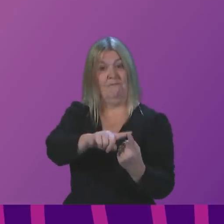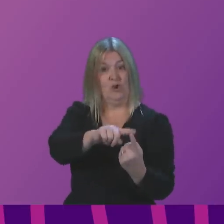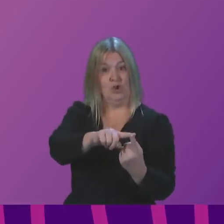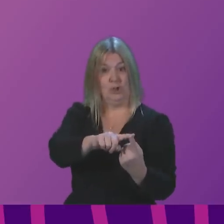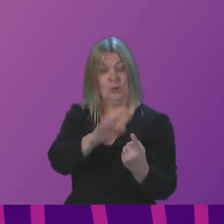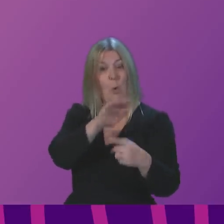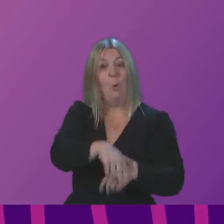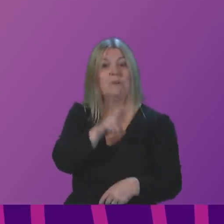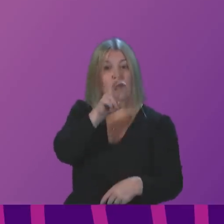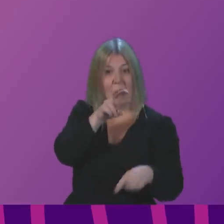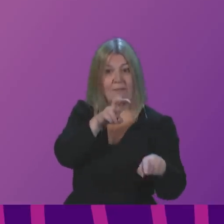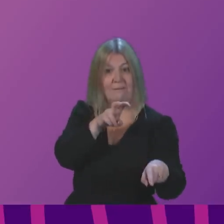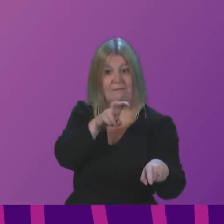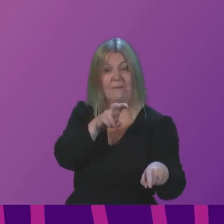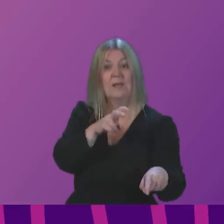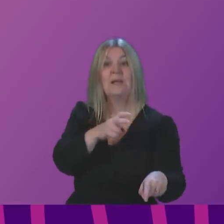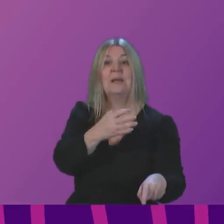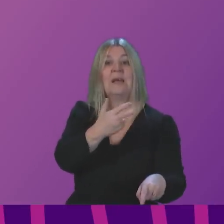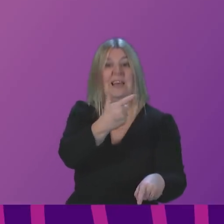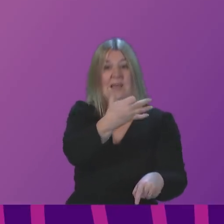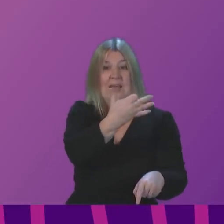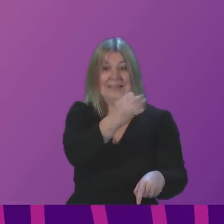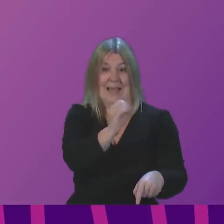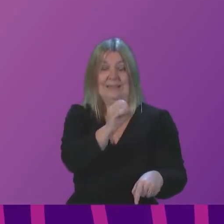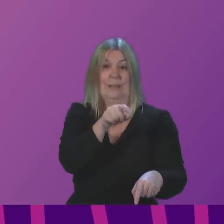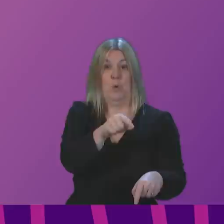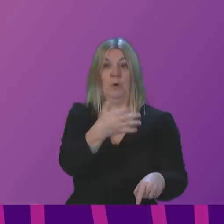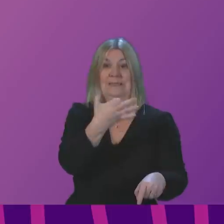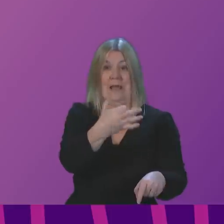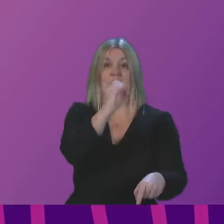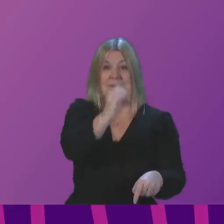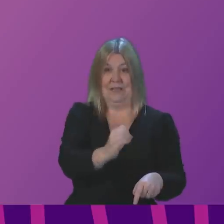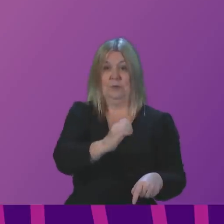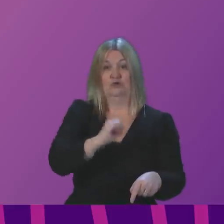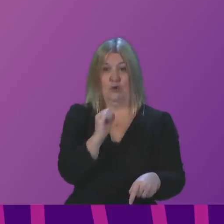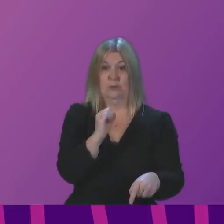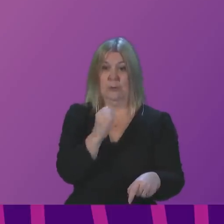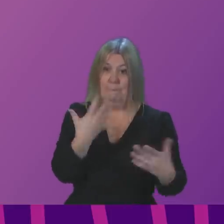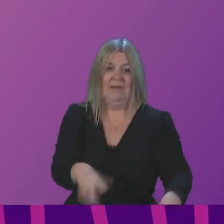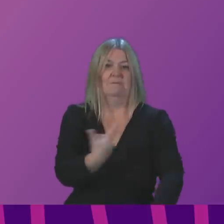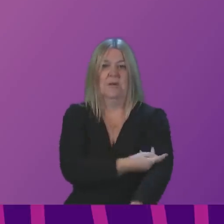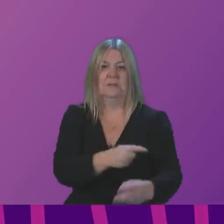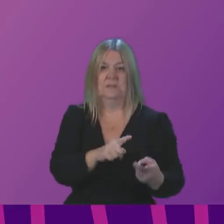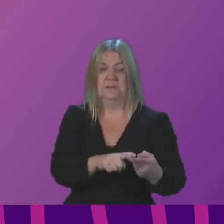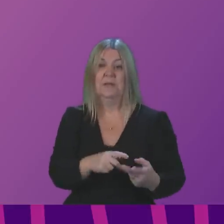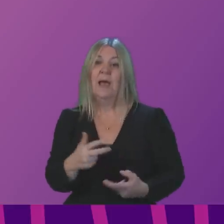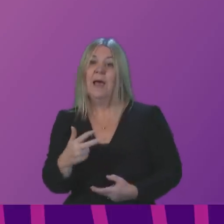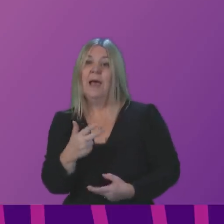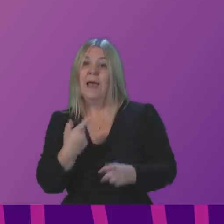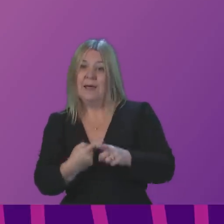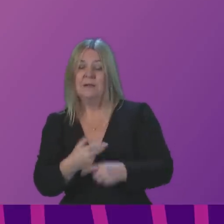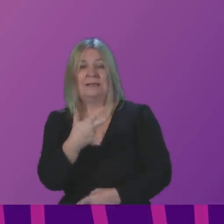the over 12 population, 90.9% in Scotland vaccinated, in England 88